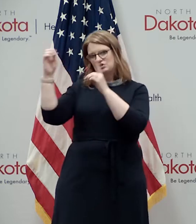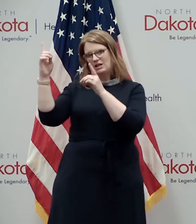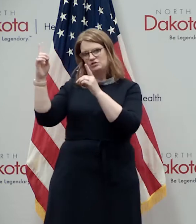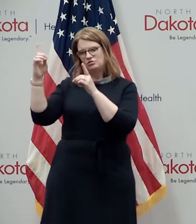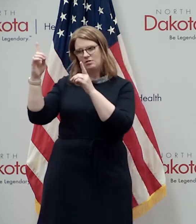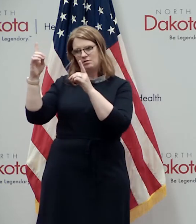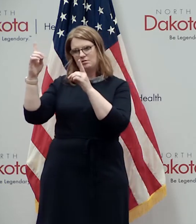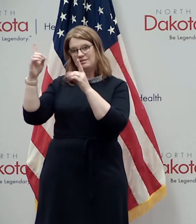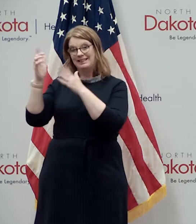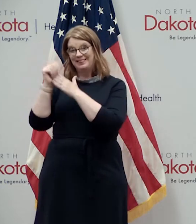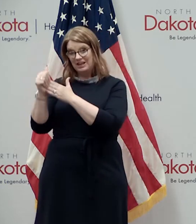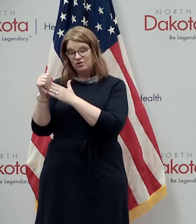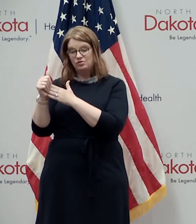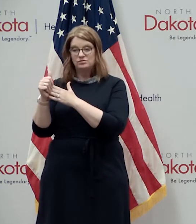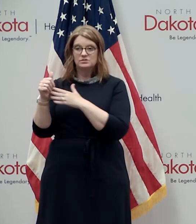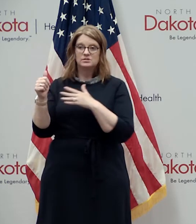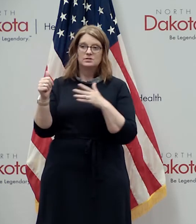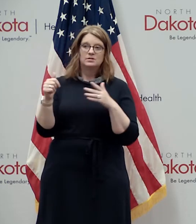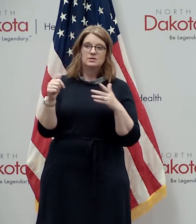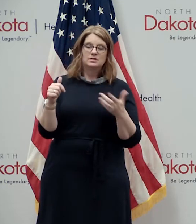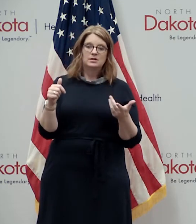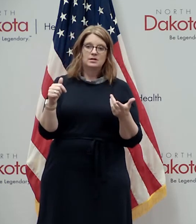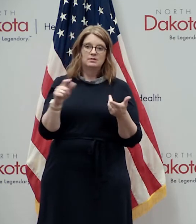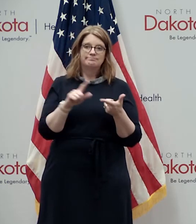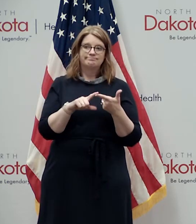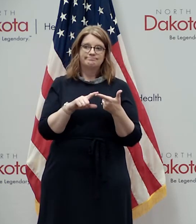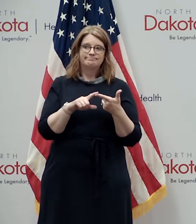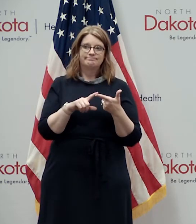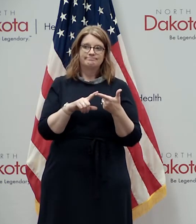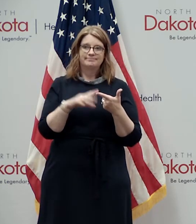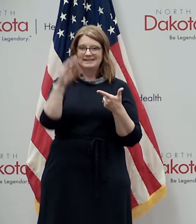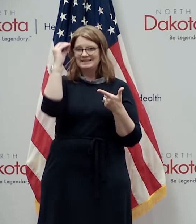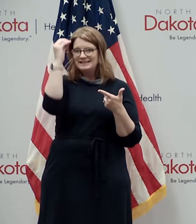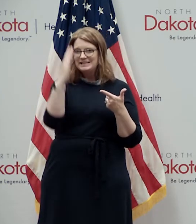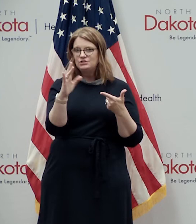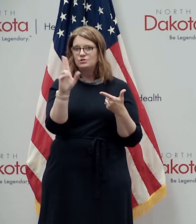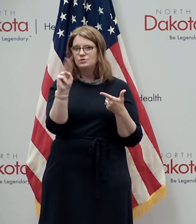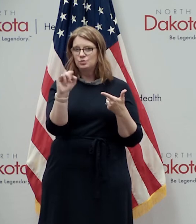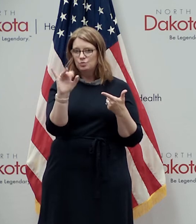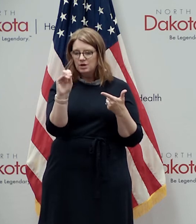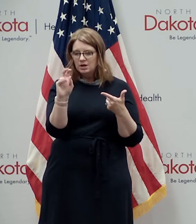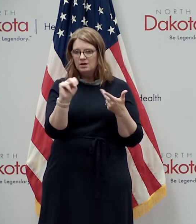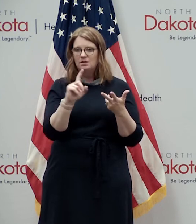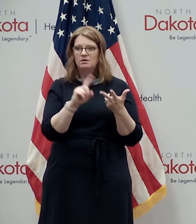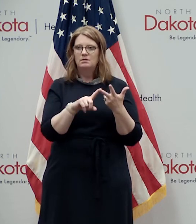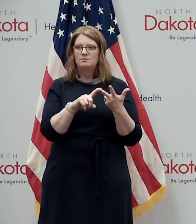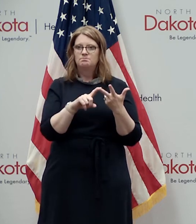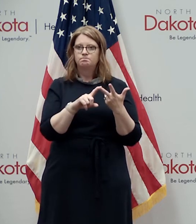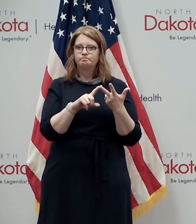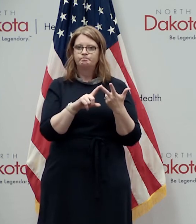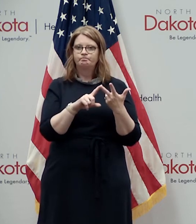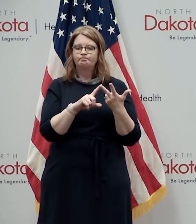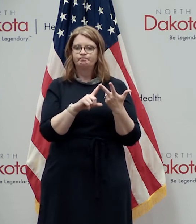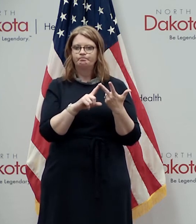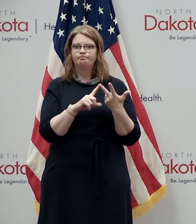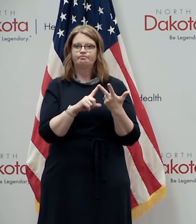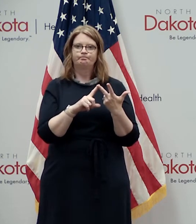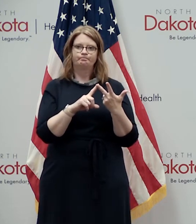uh leaders the uh the teachers union the uh the